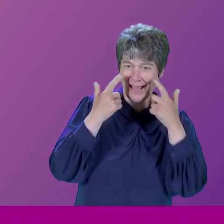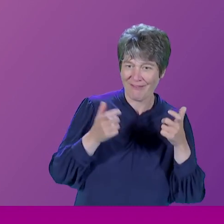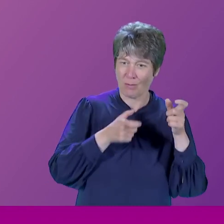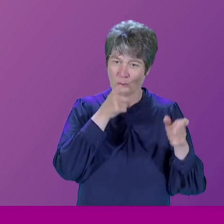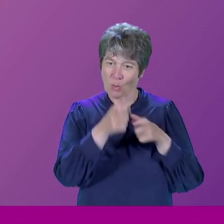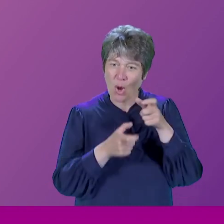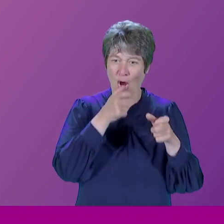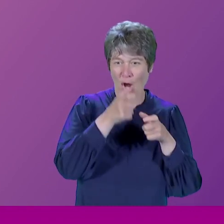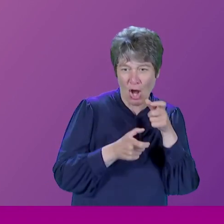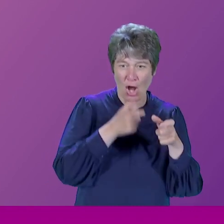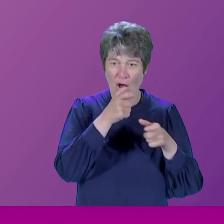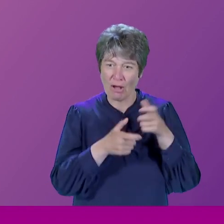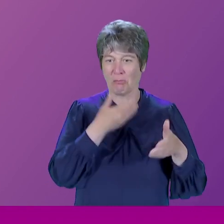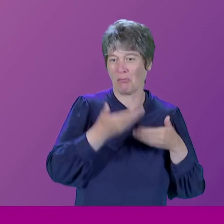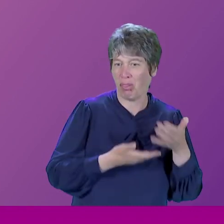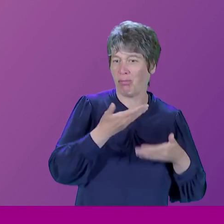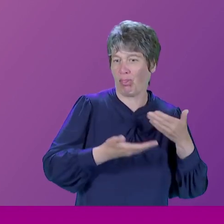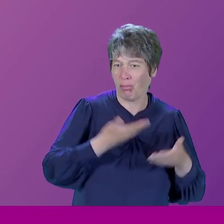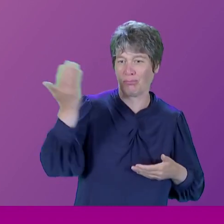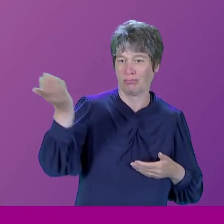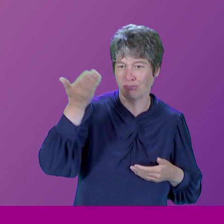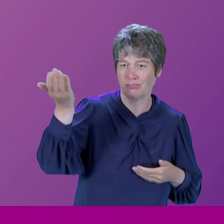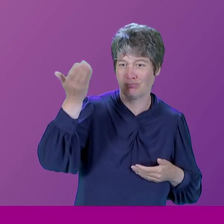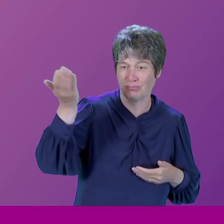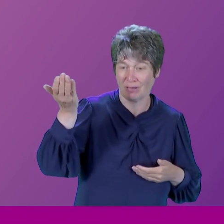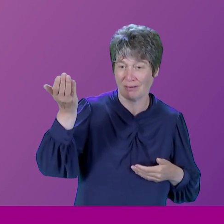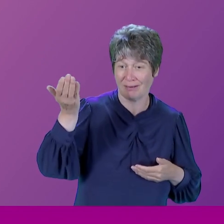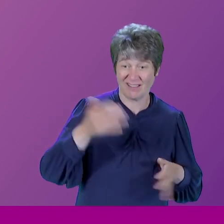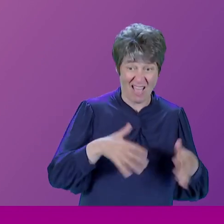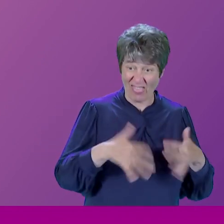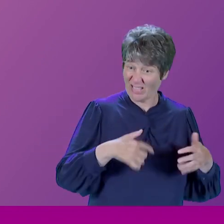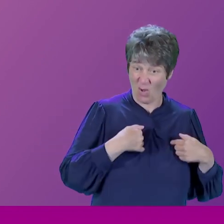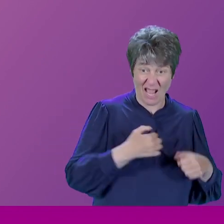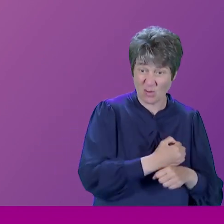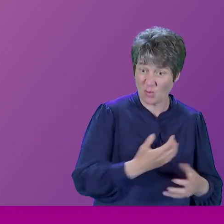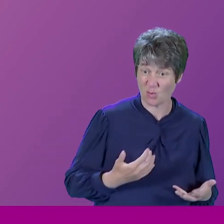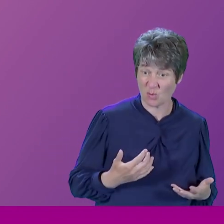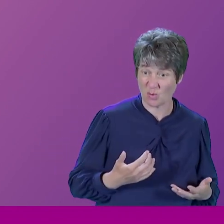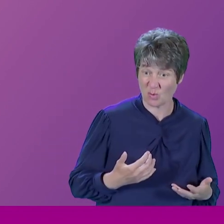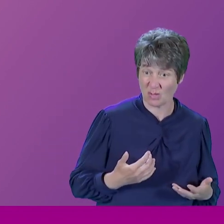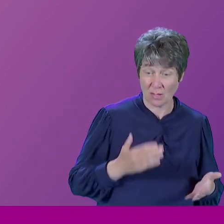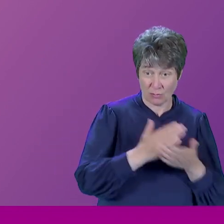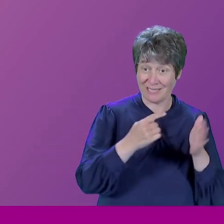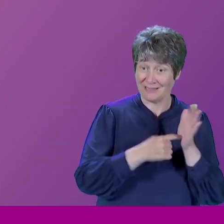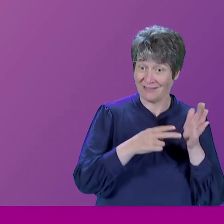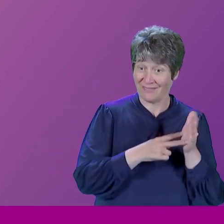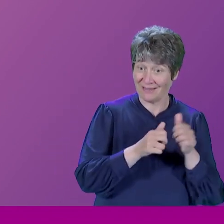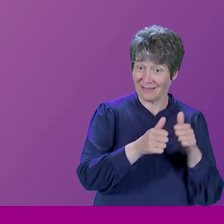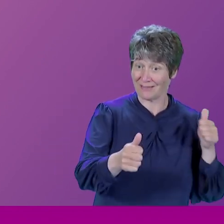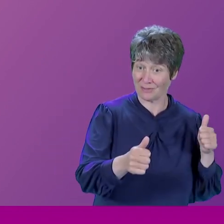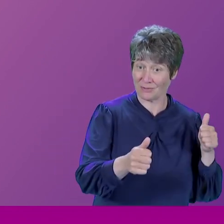That's all I do. I just use words. And, you know, the whole television industry is full of people who,